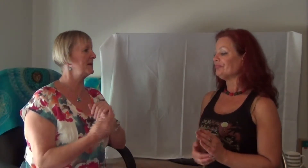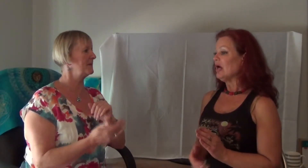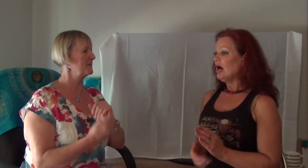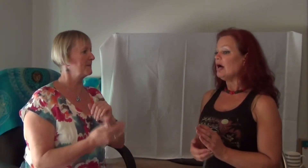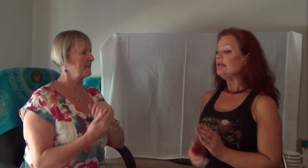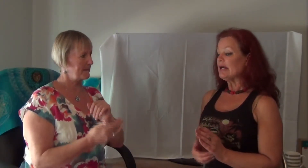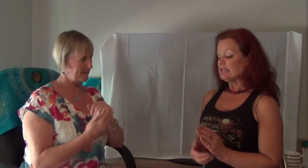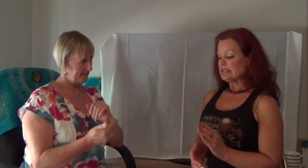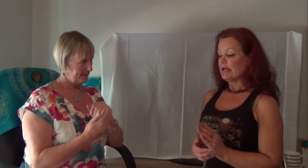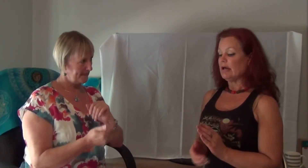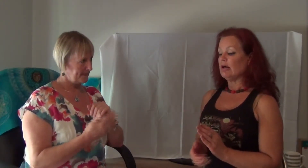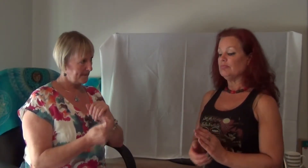Yes.